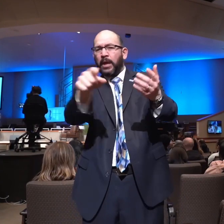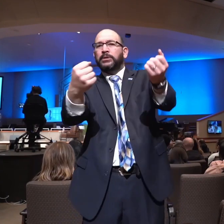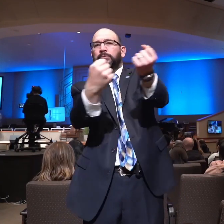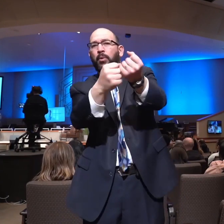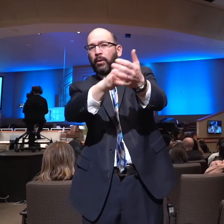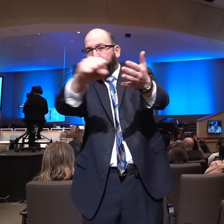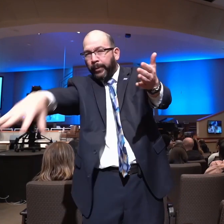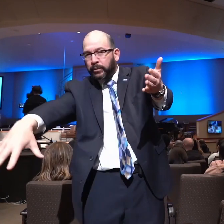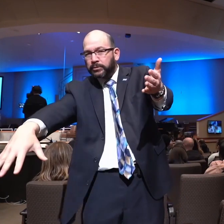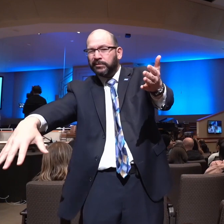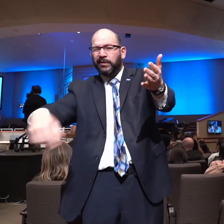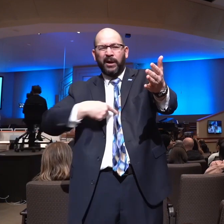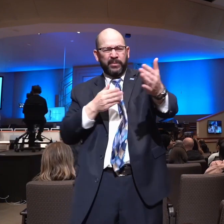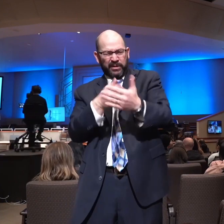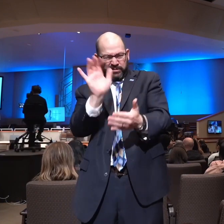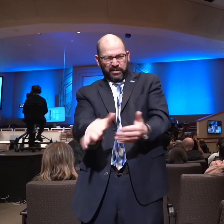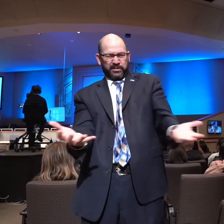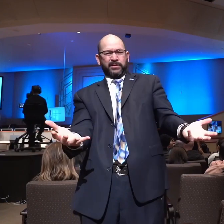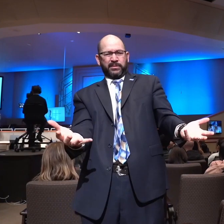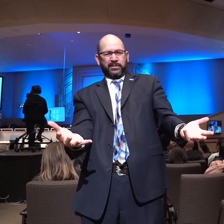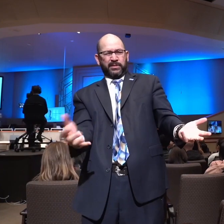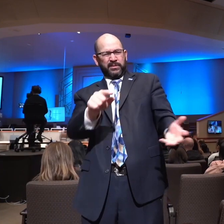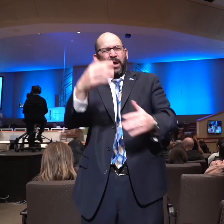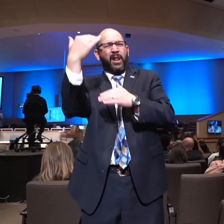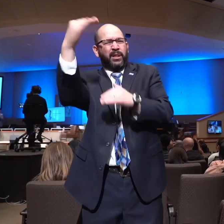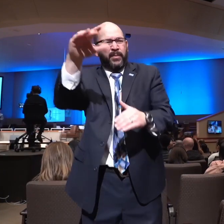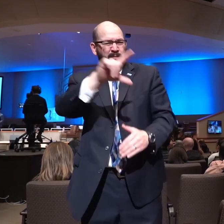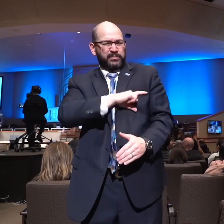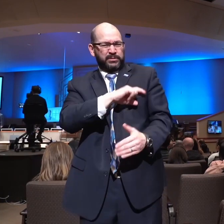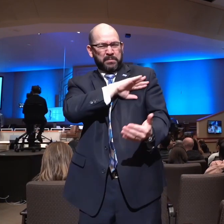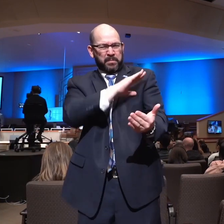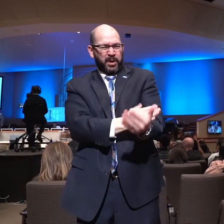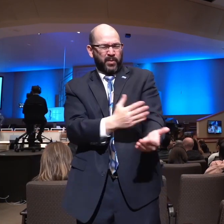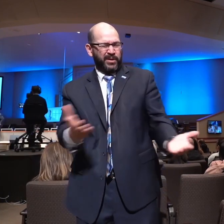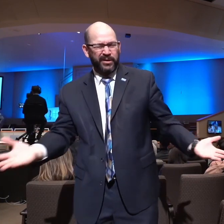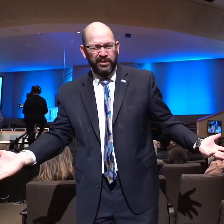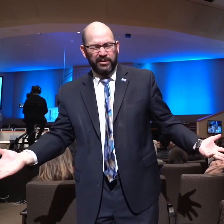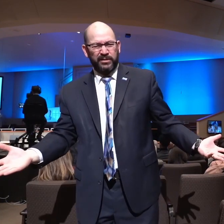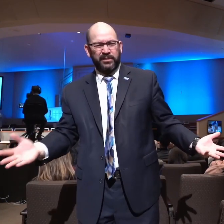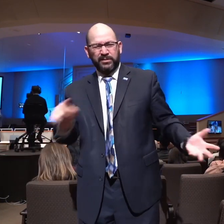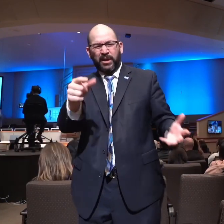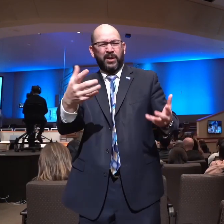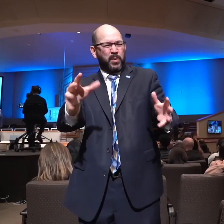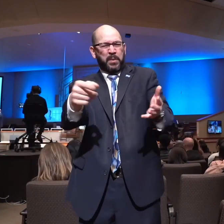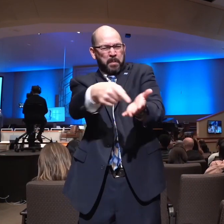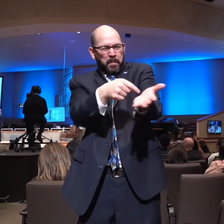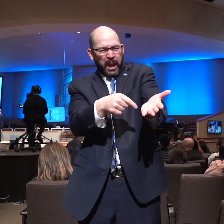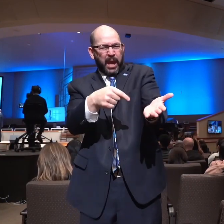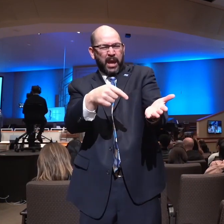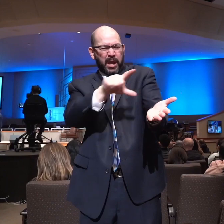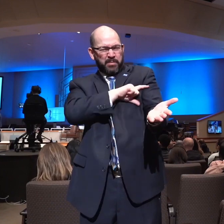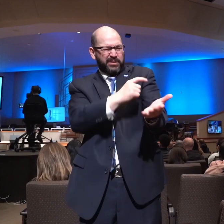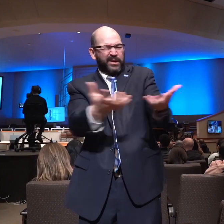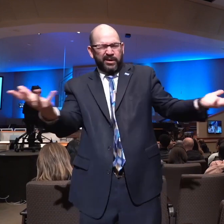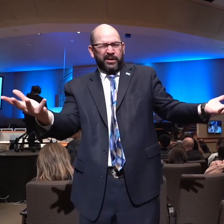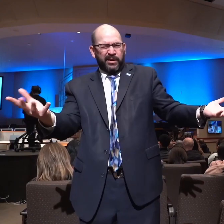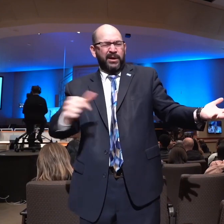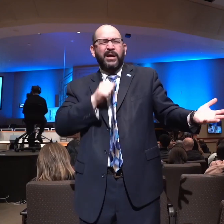who limit our police officers or somehow defund them or whatever. I don't agree necessarily with those that might